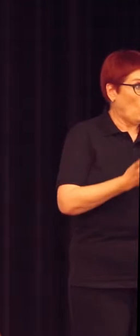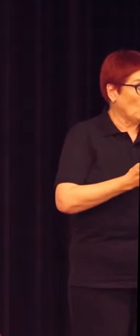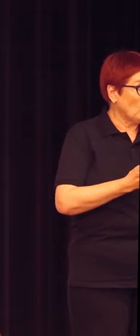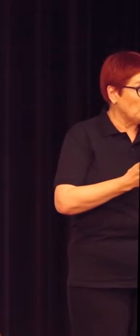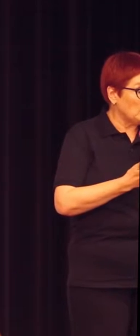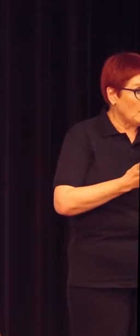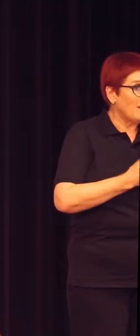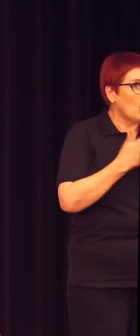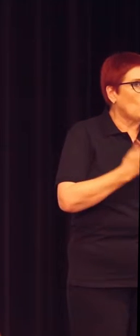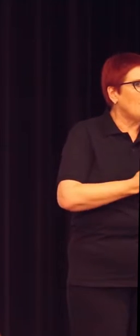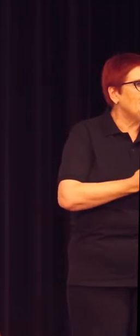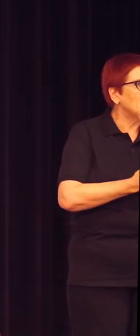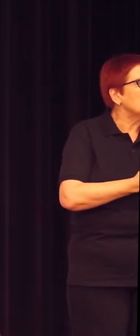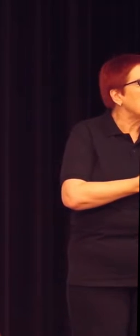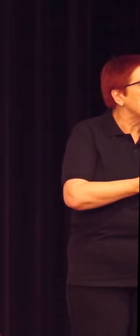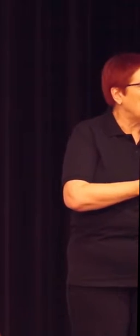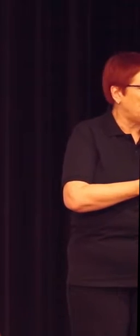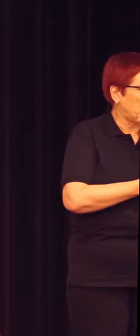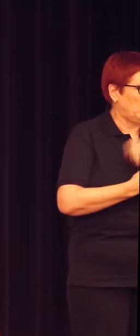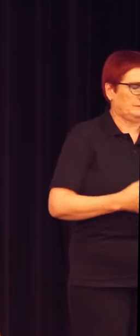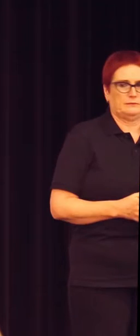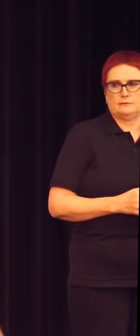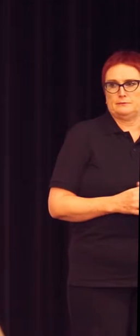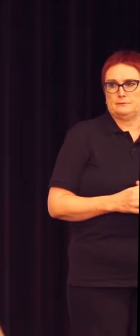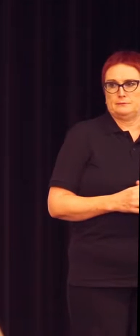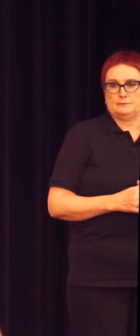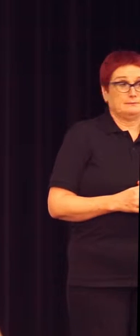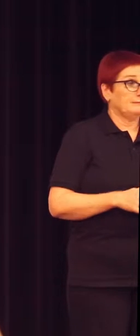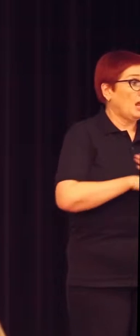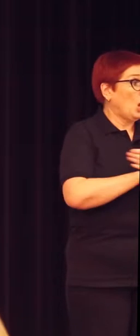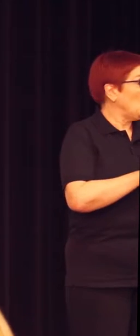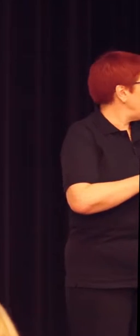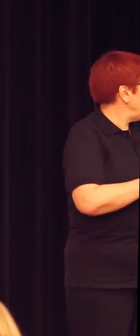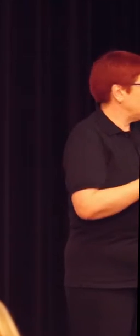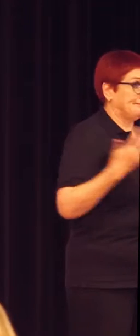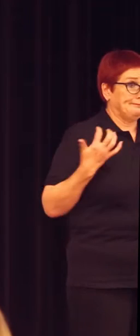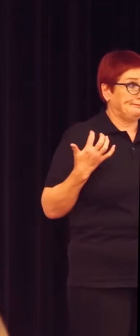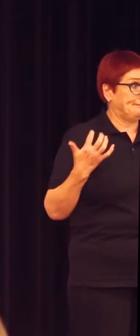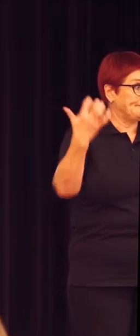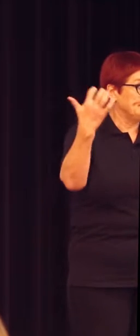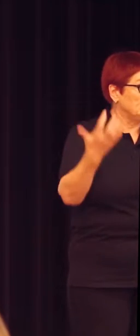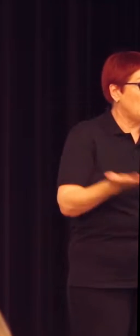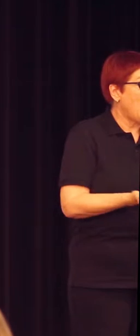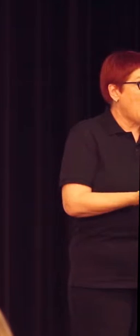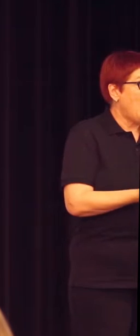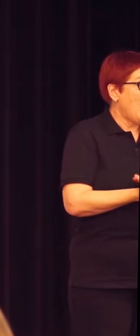are some people. And these brand new lecture theaters, which are empty,